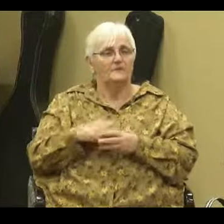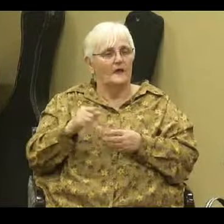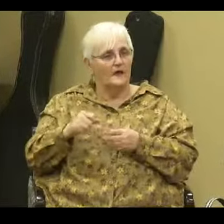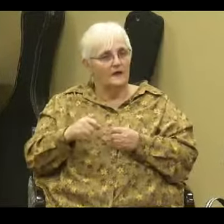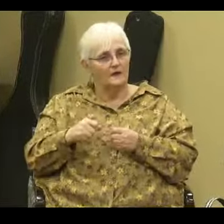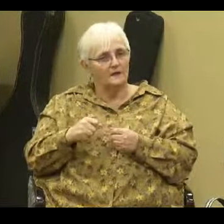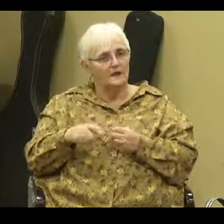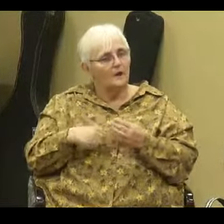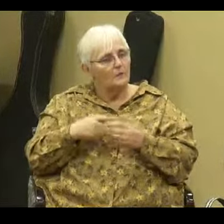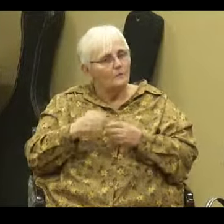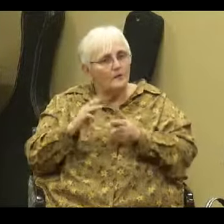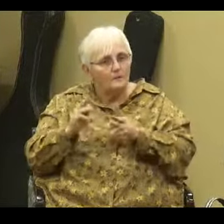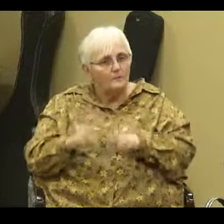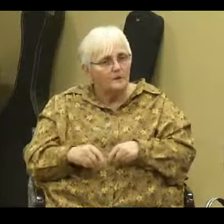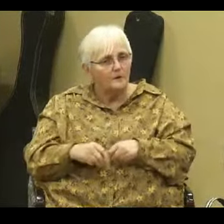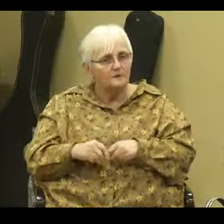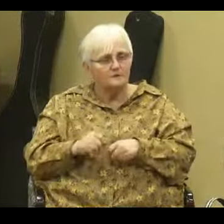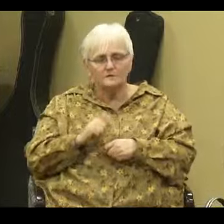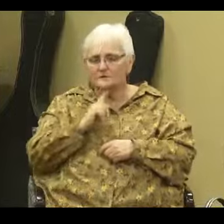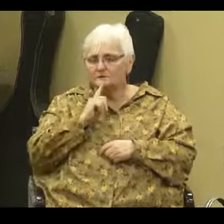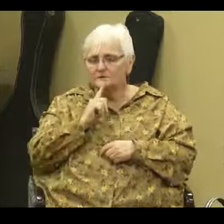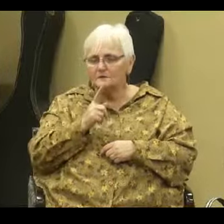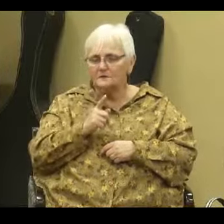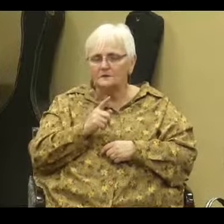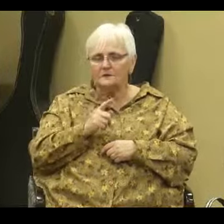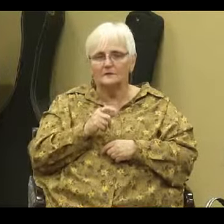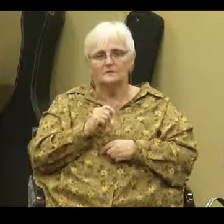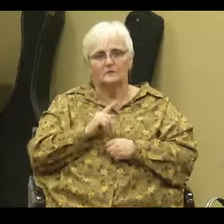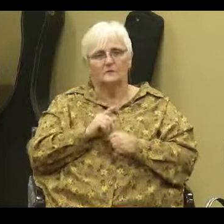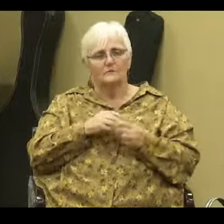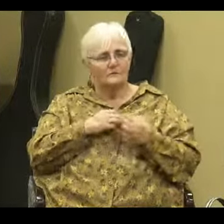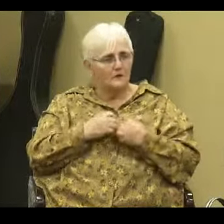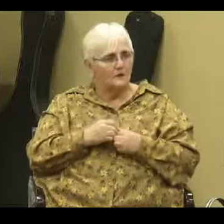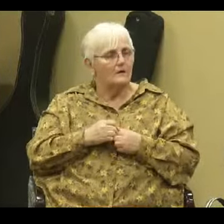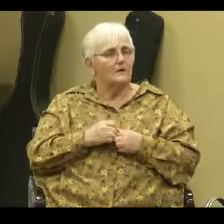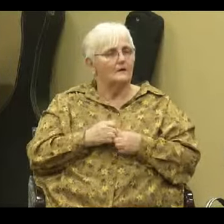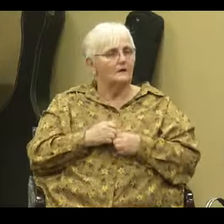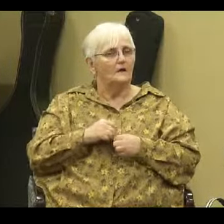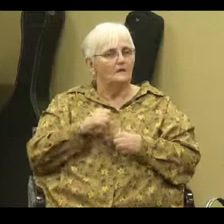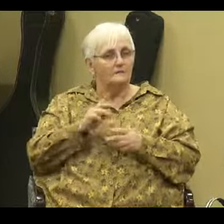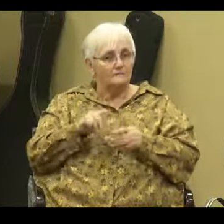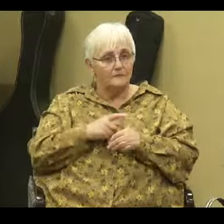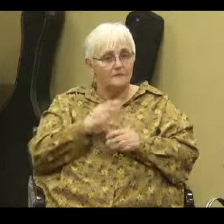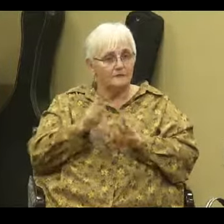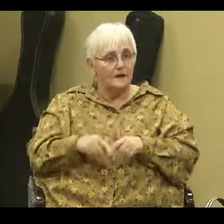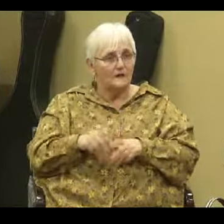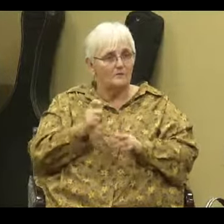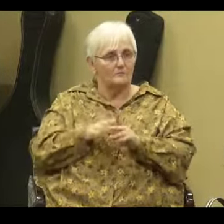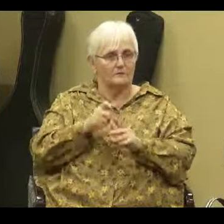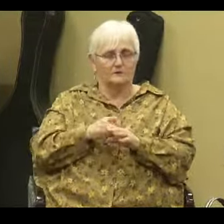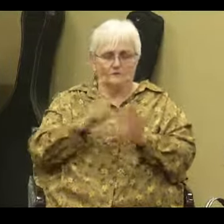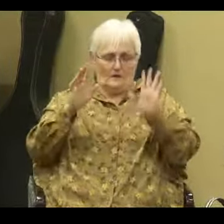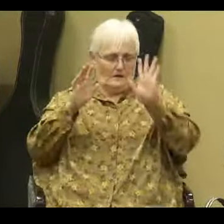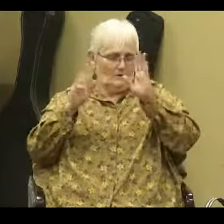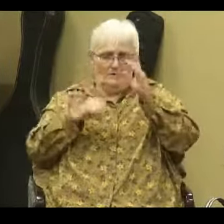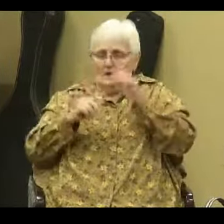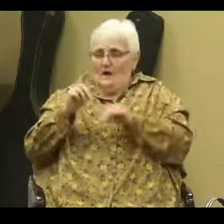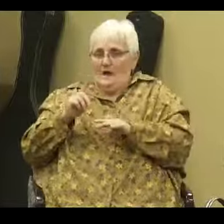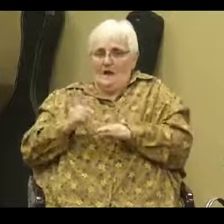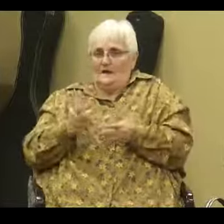person isn't serious and genuine, then you know what, the first time there's persecution, wow, I didn't count on this, I'm gone, I'm out of here,